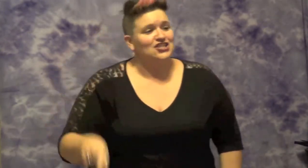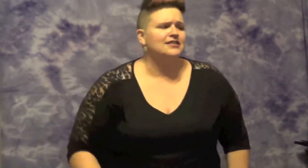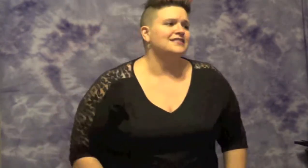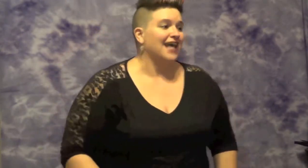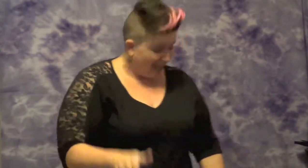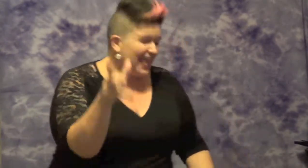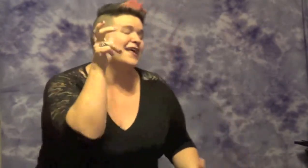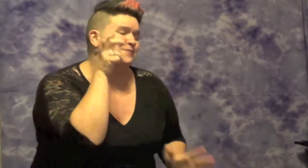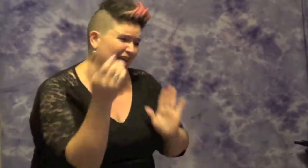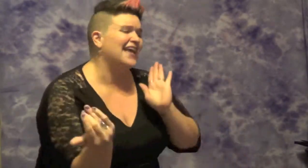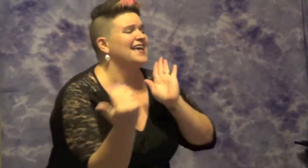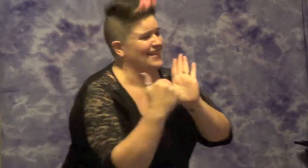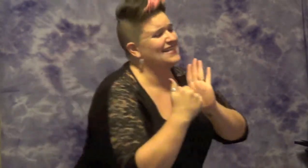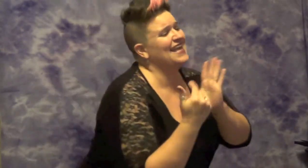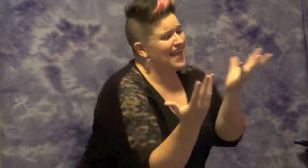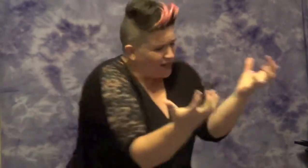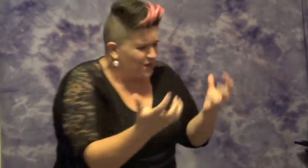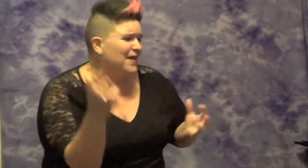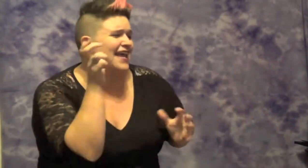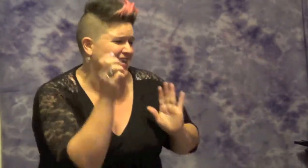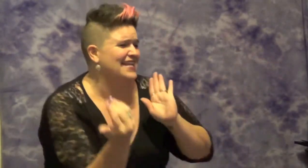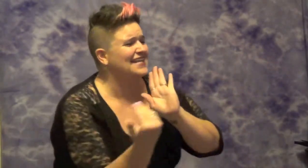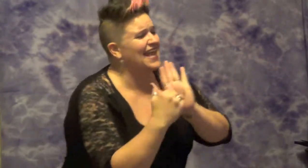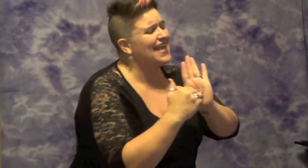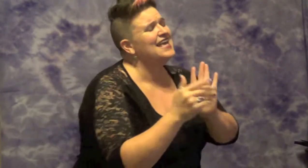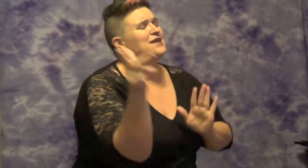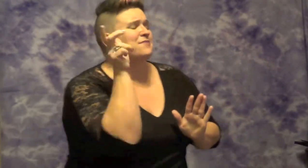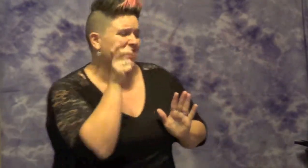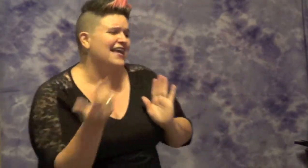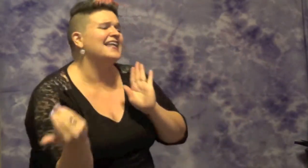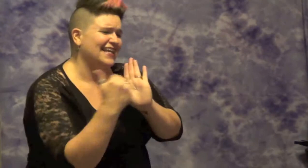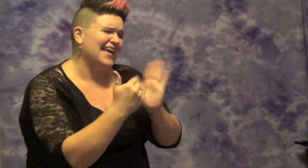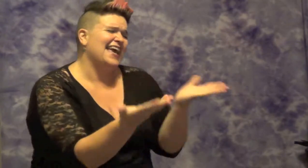said, play it again, play it again, play it again